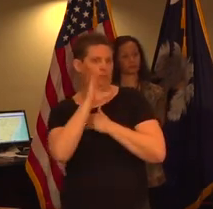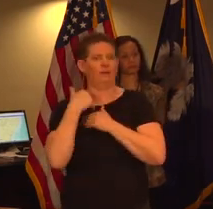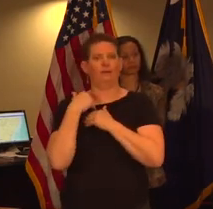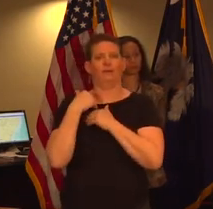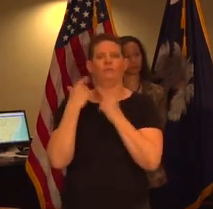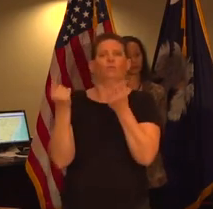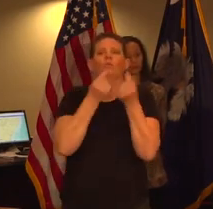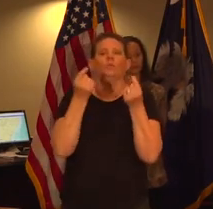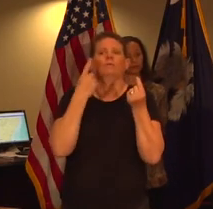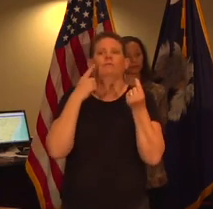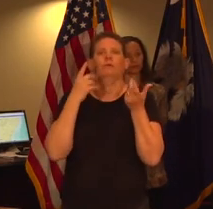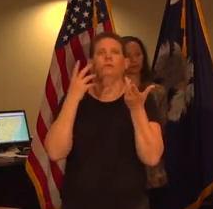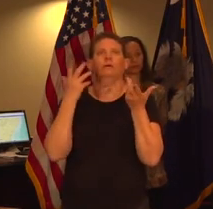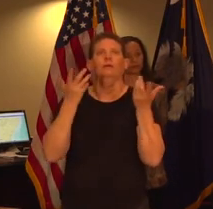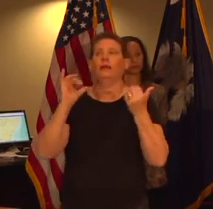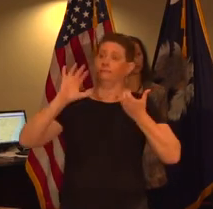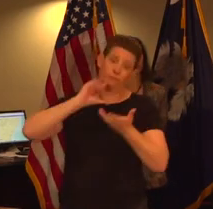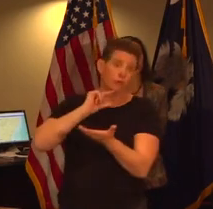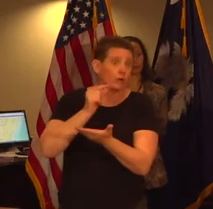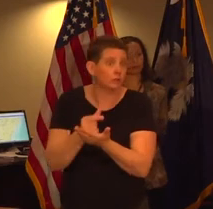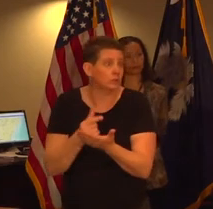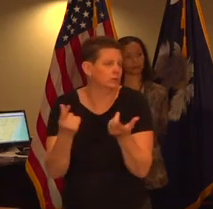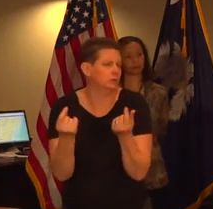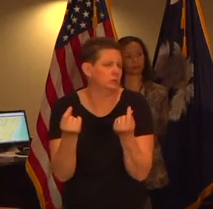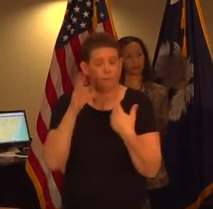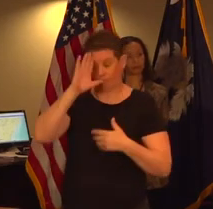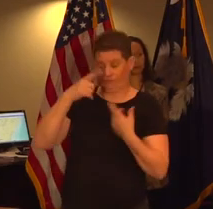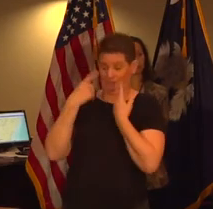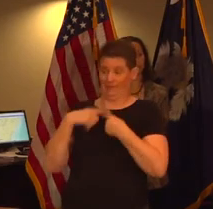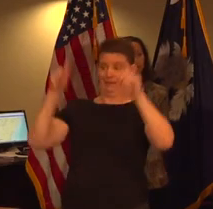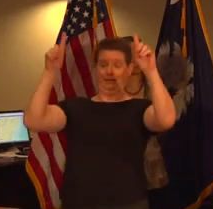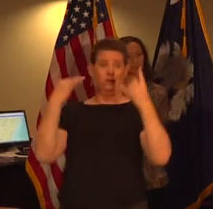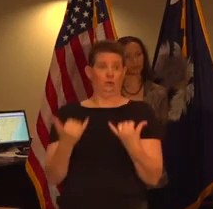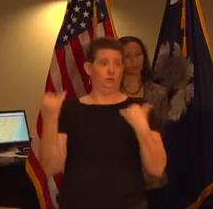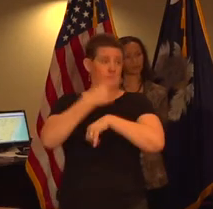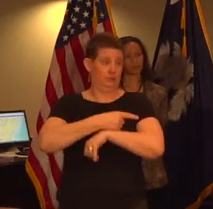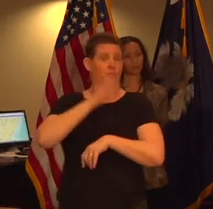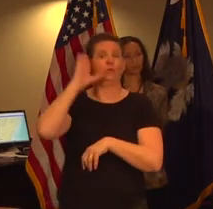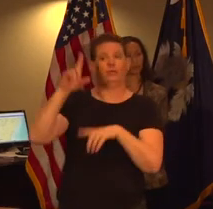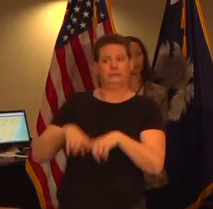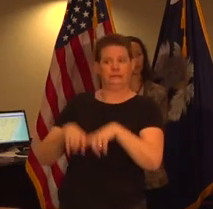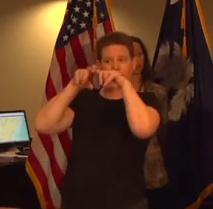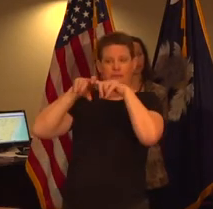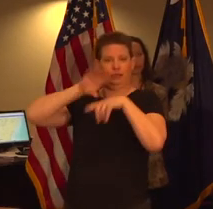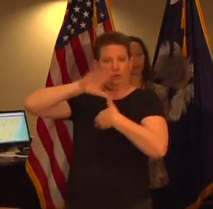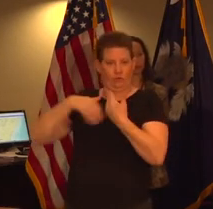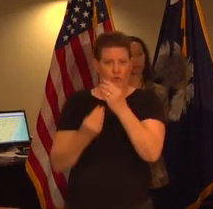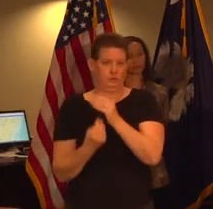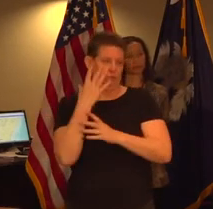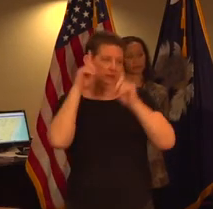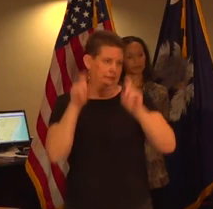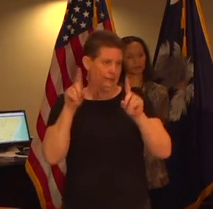like how are we going to handle graduation you know we announced today that we will suspend all spring testing